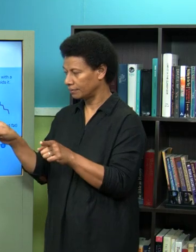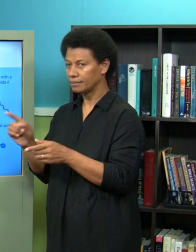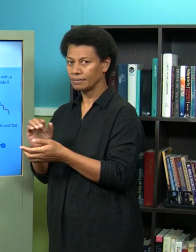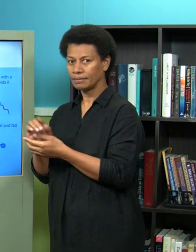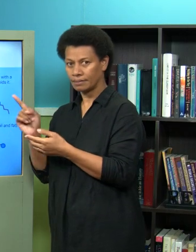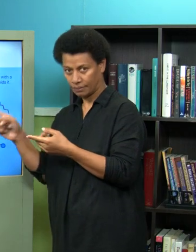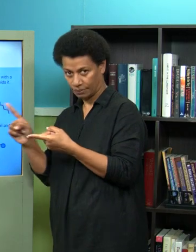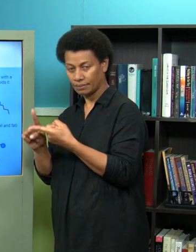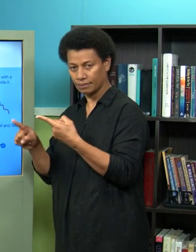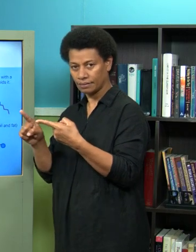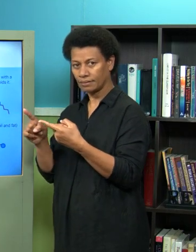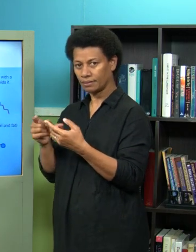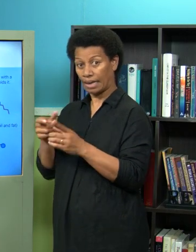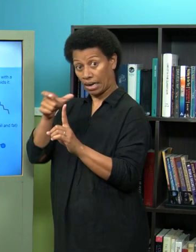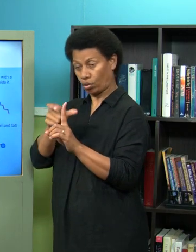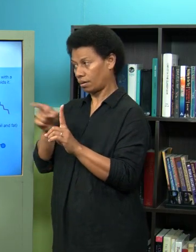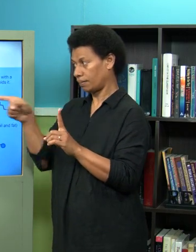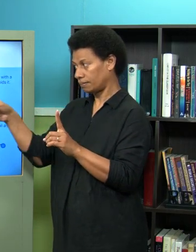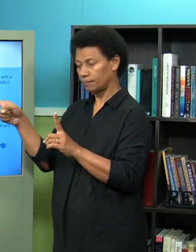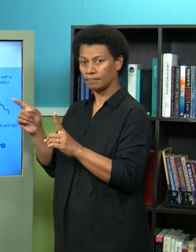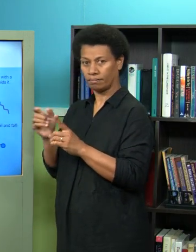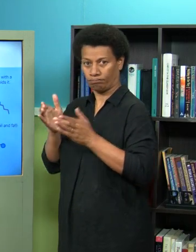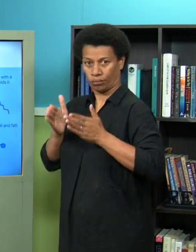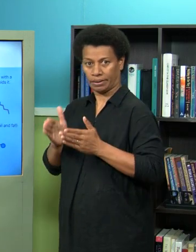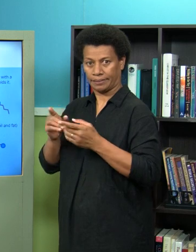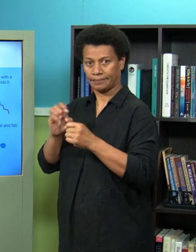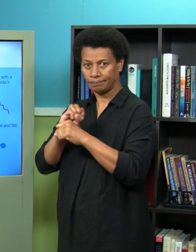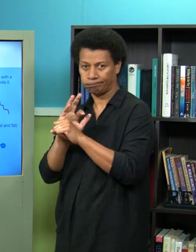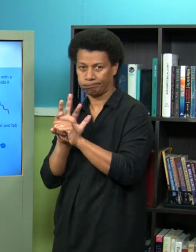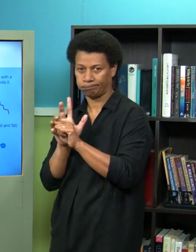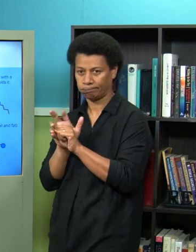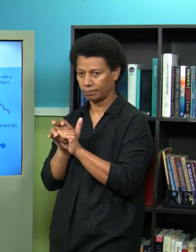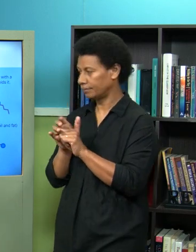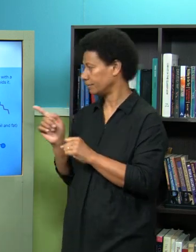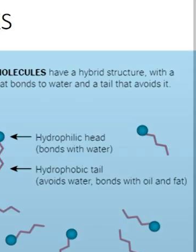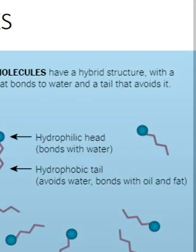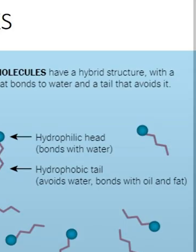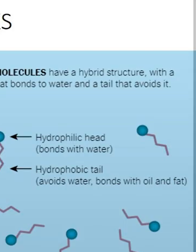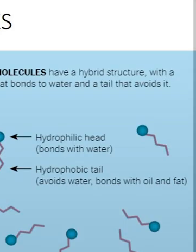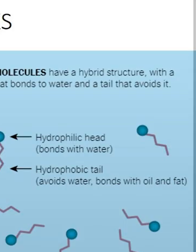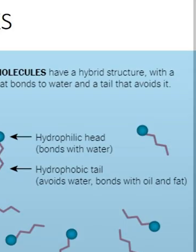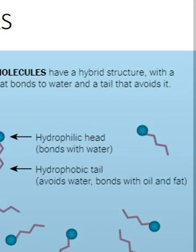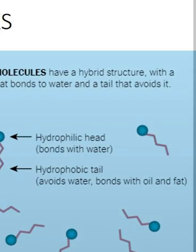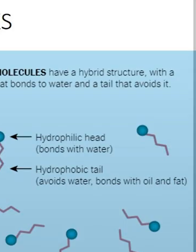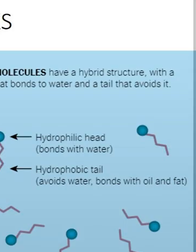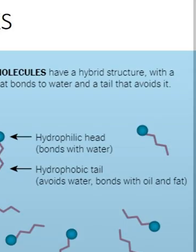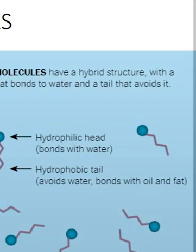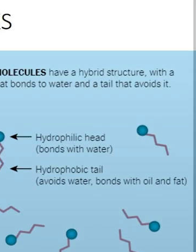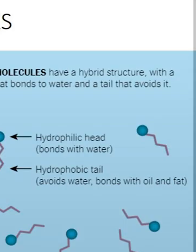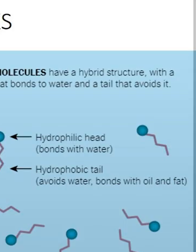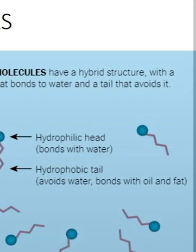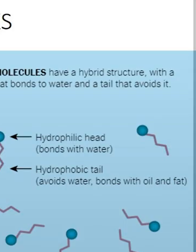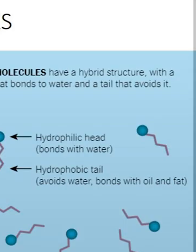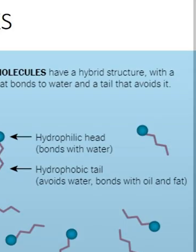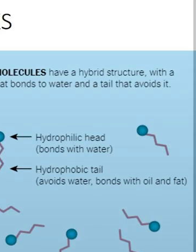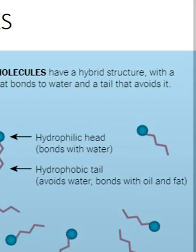anatomy of the coronavirus now let's have a look at soap very interesting soap has two parts to it it's got a hydrophilic